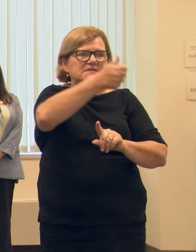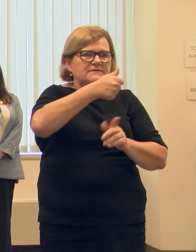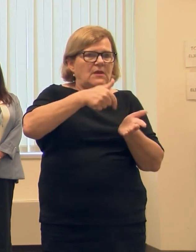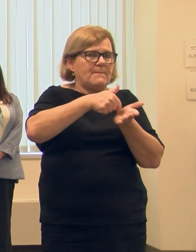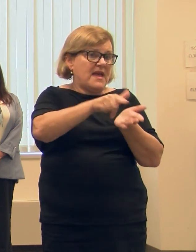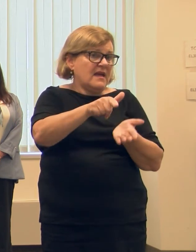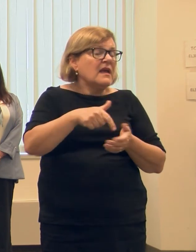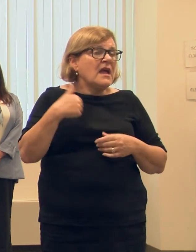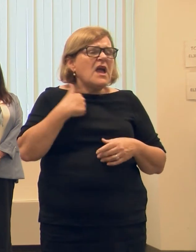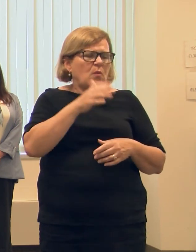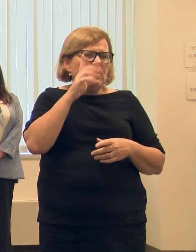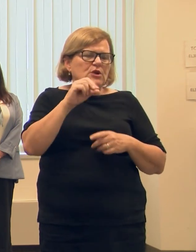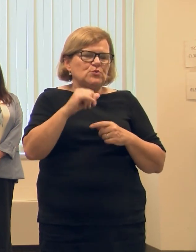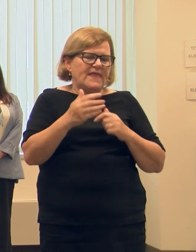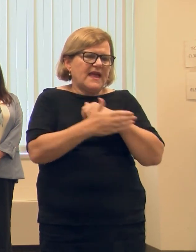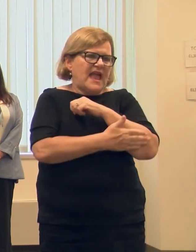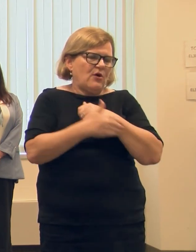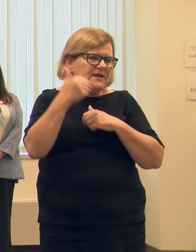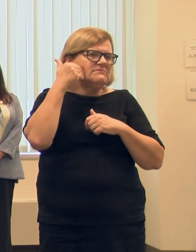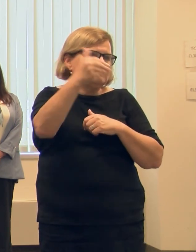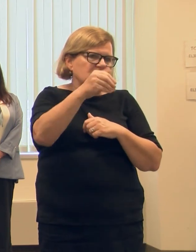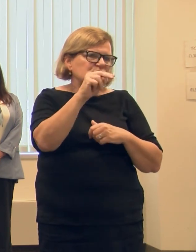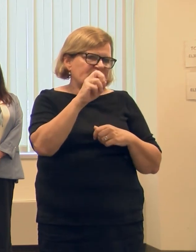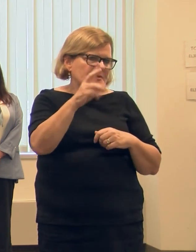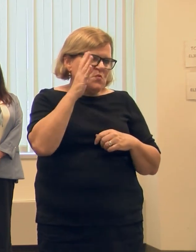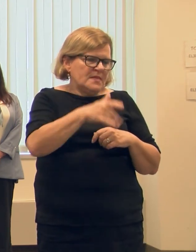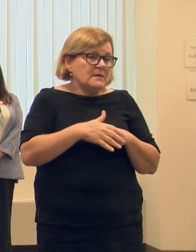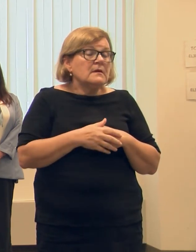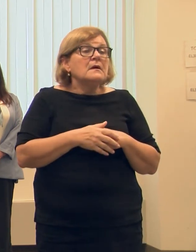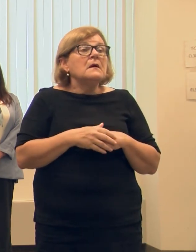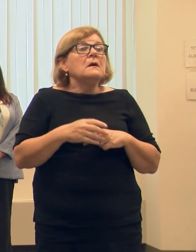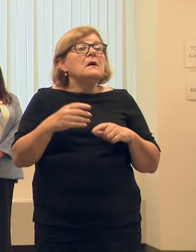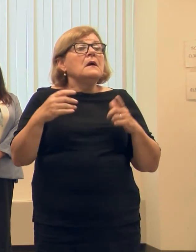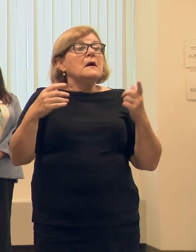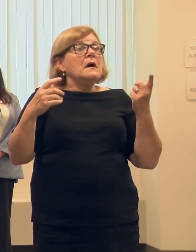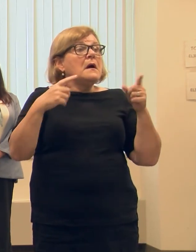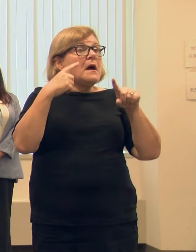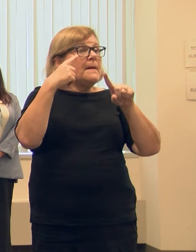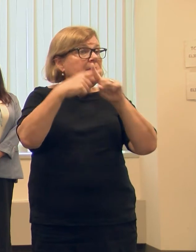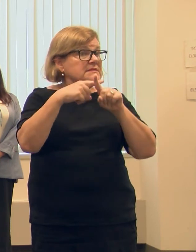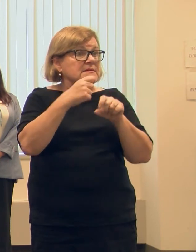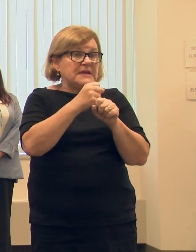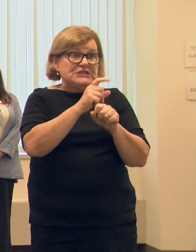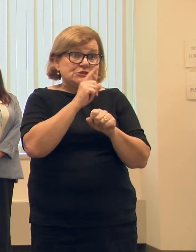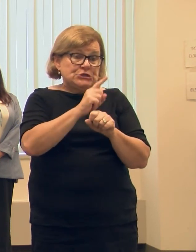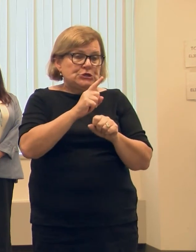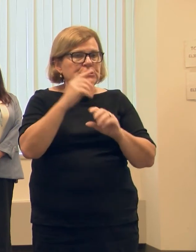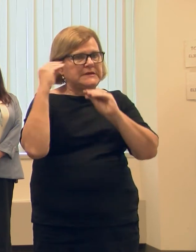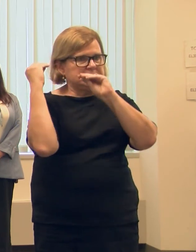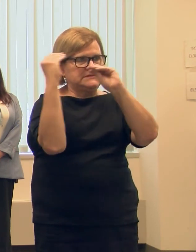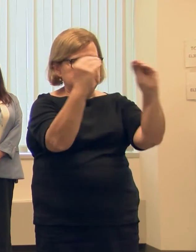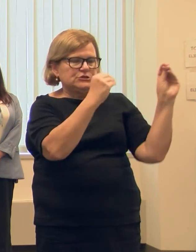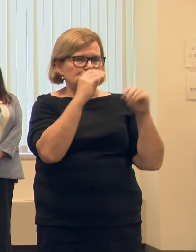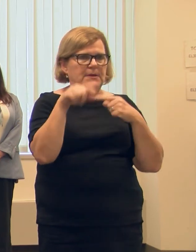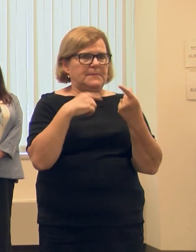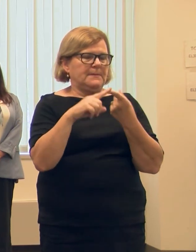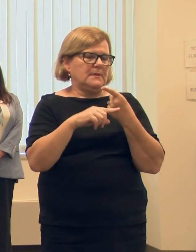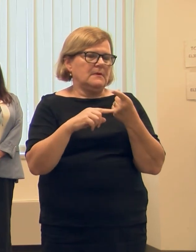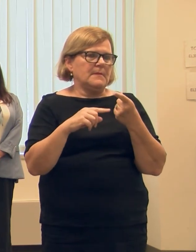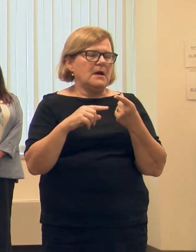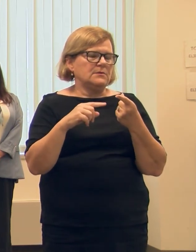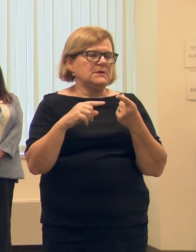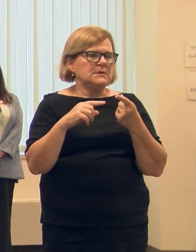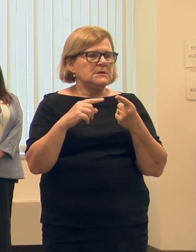As a county, we're going to do that countywide come November. In addition to making sure that we continue to educate people about the